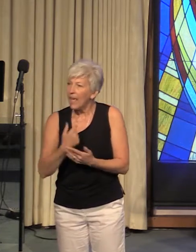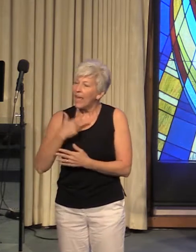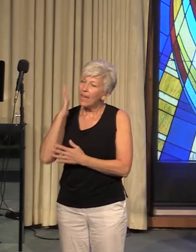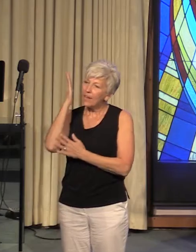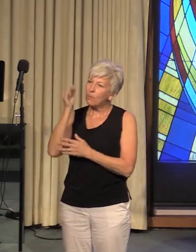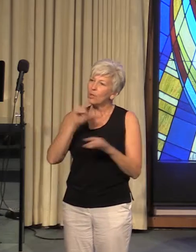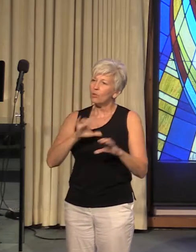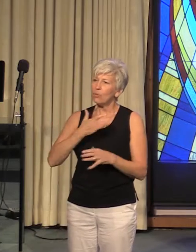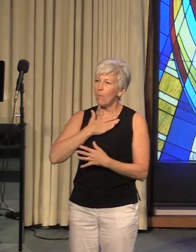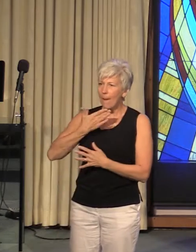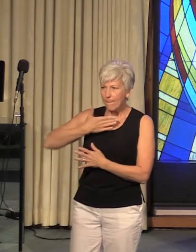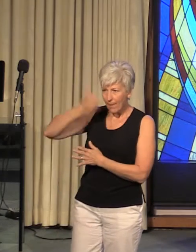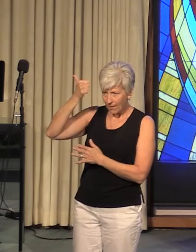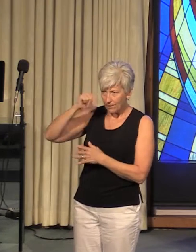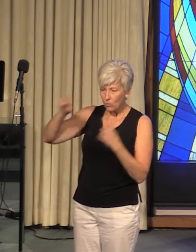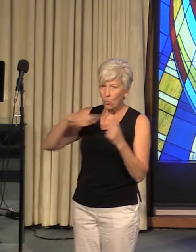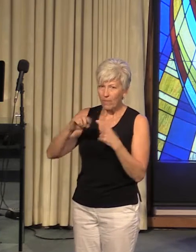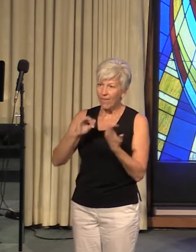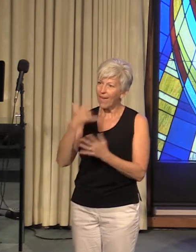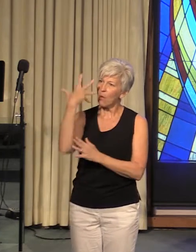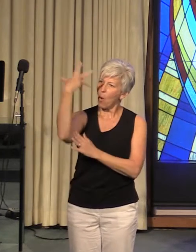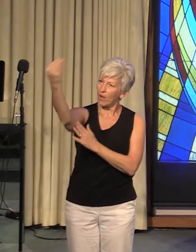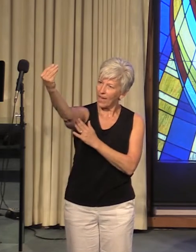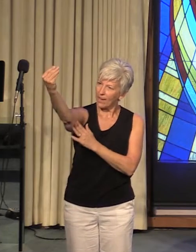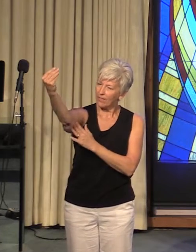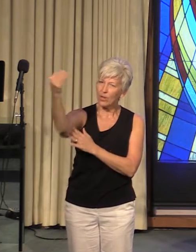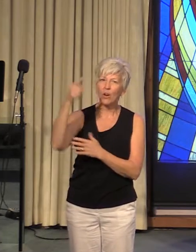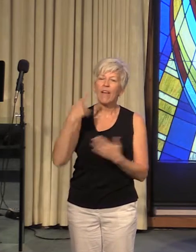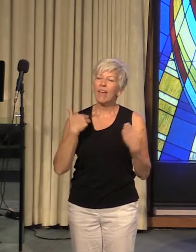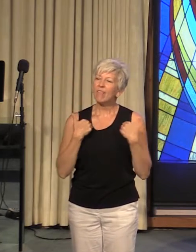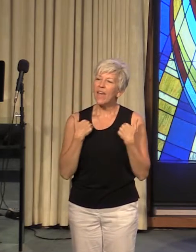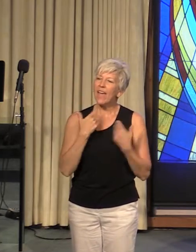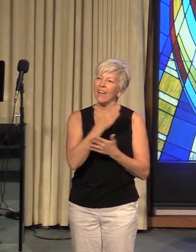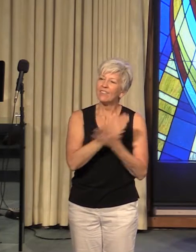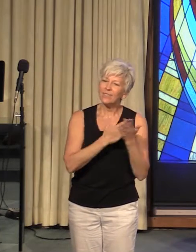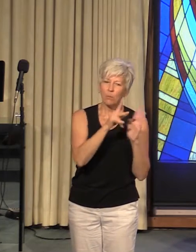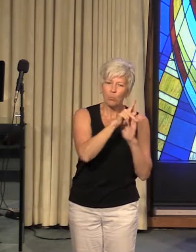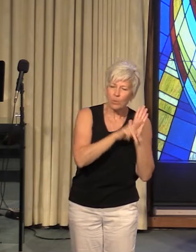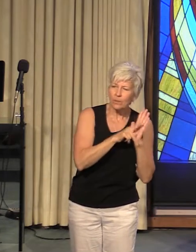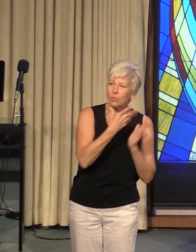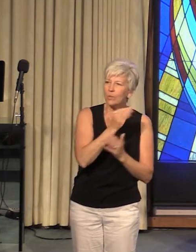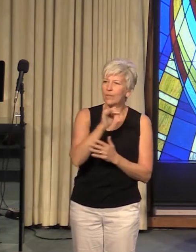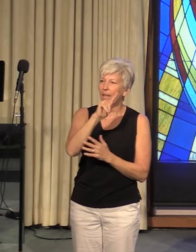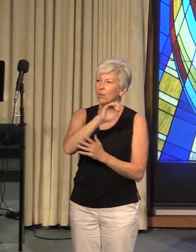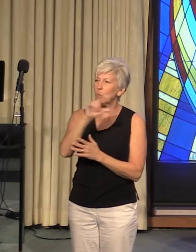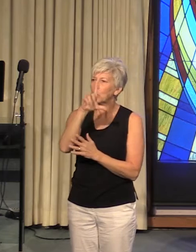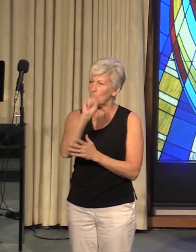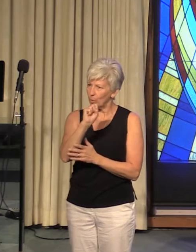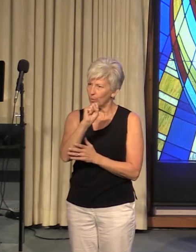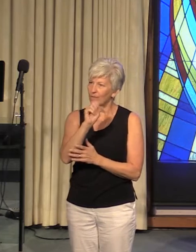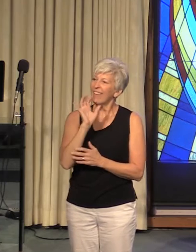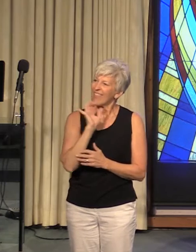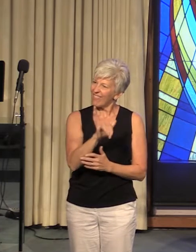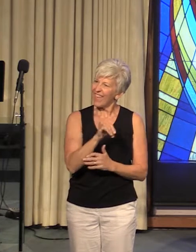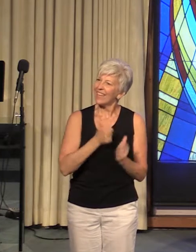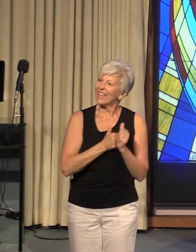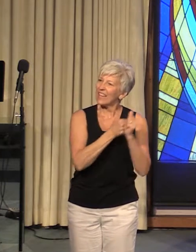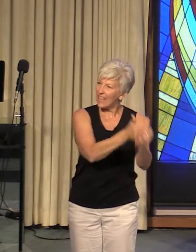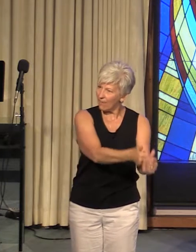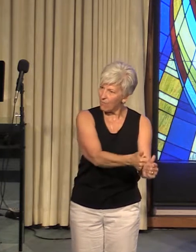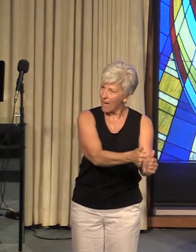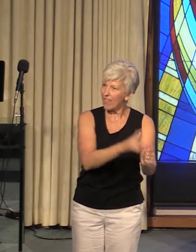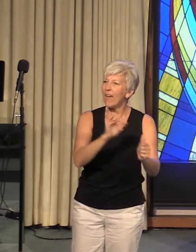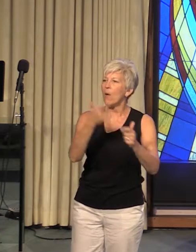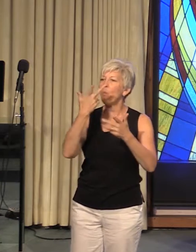make sure that they walk out of here with some tools and some principles to live by that will allow them to live in the